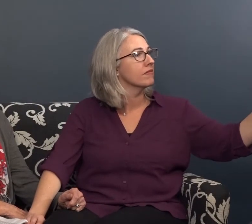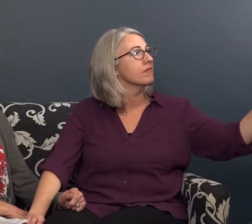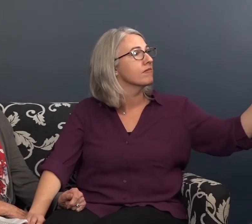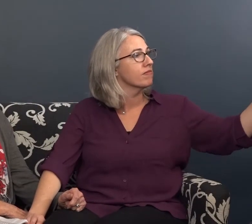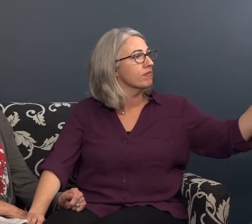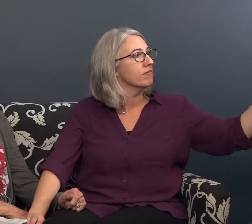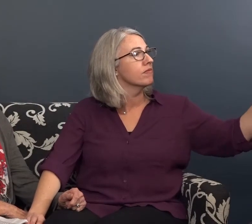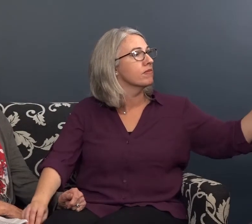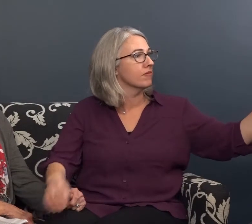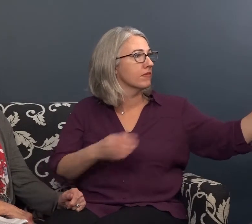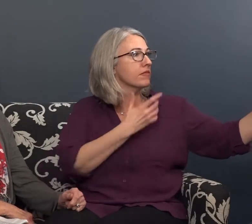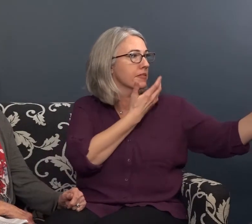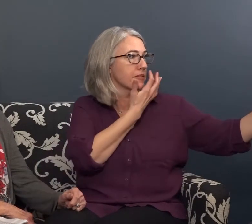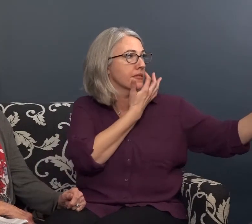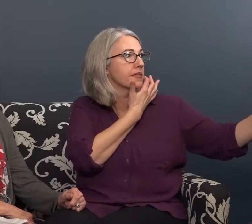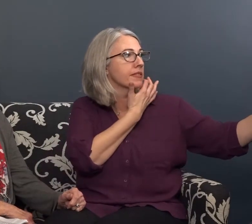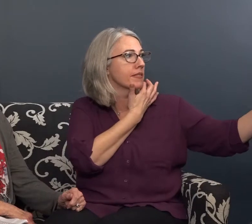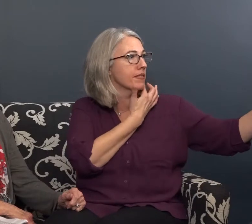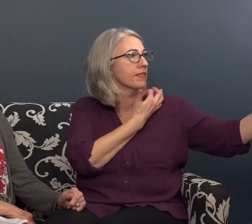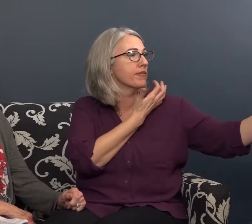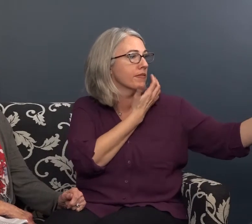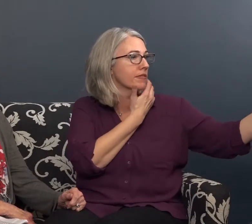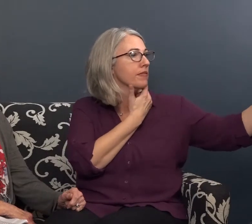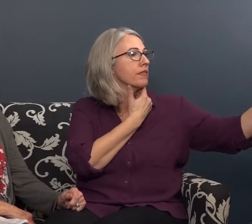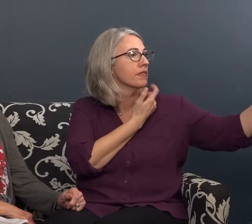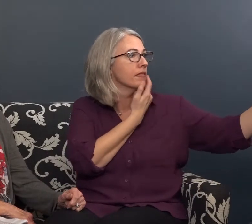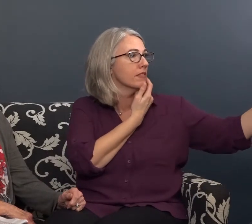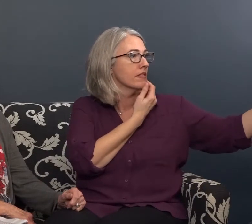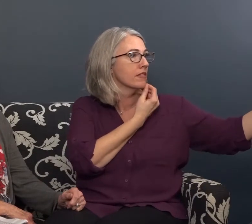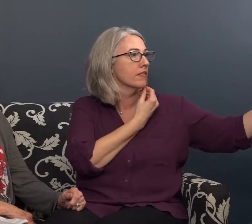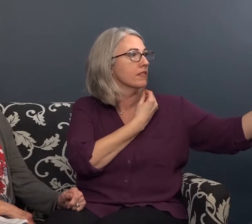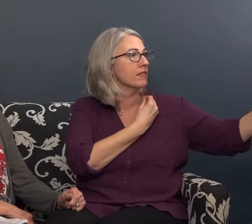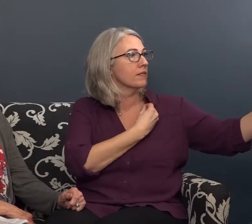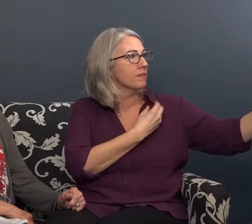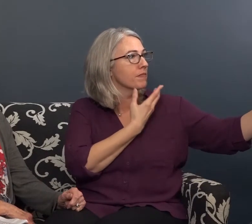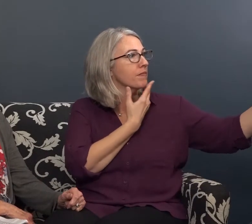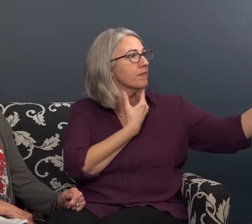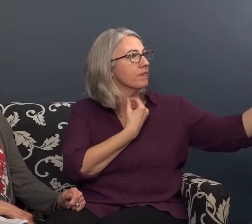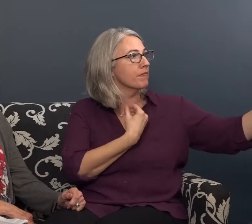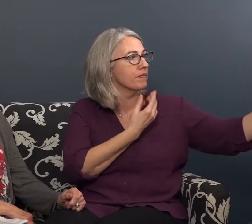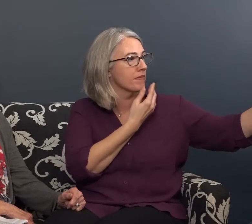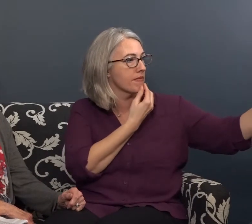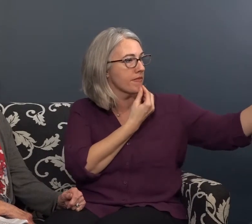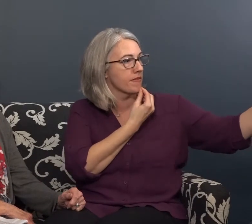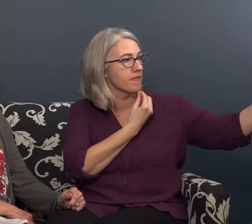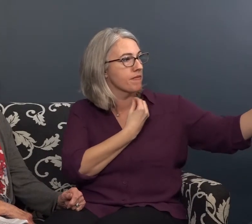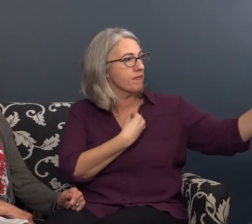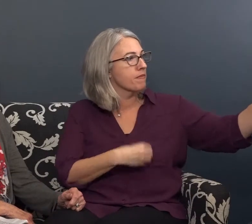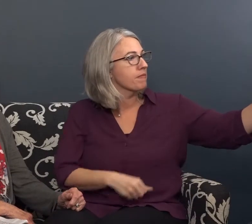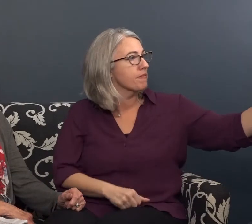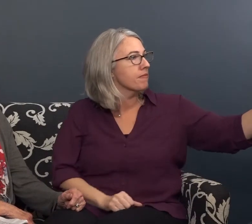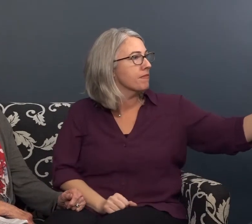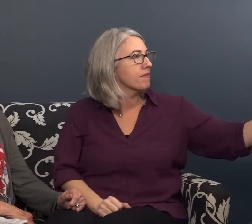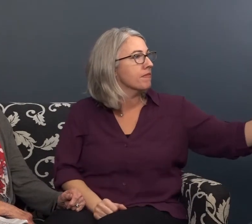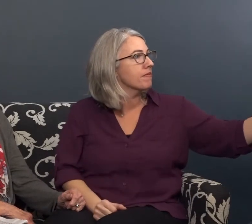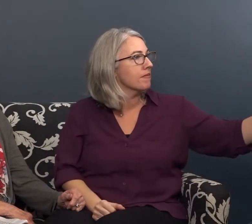really doing well in her studies in her school work but she was struggling with her social life